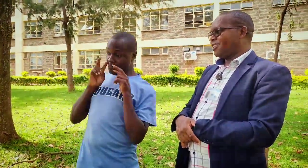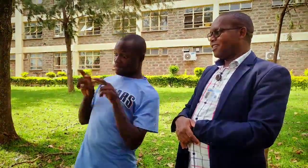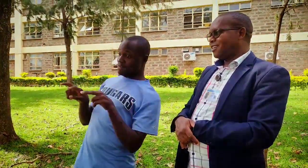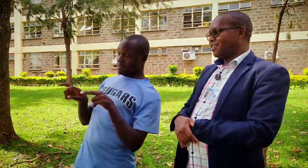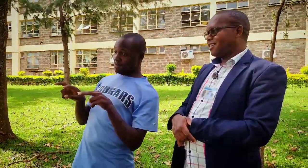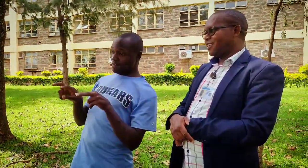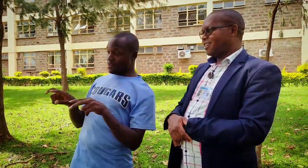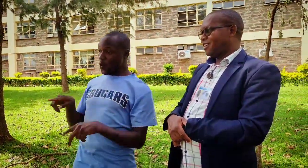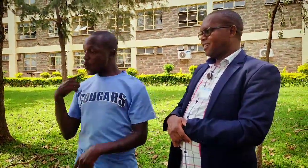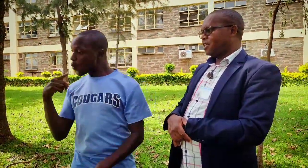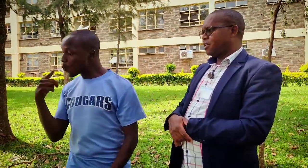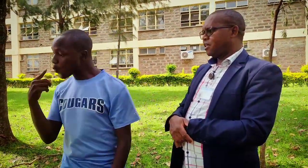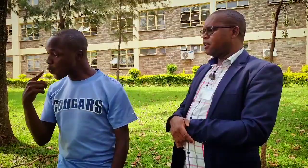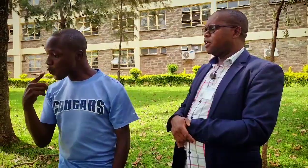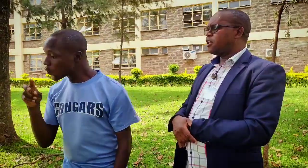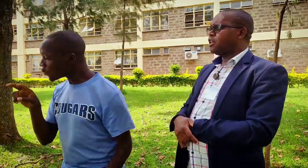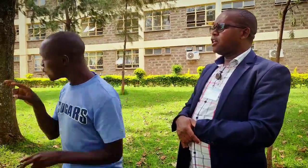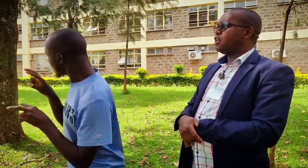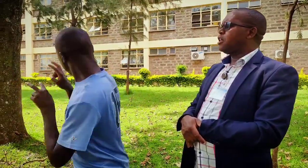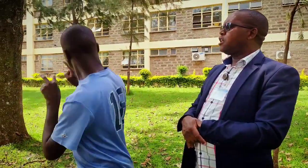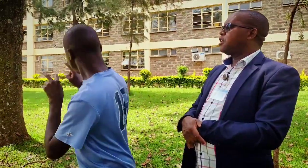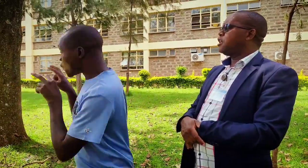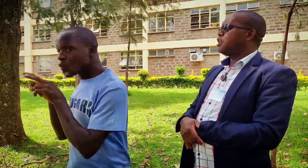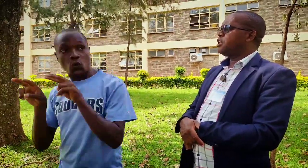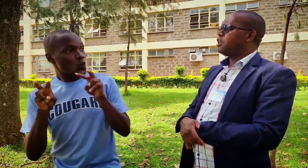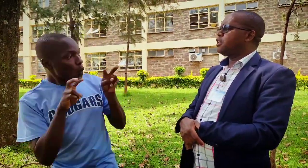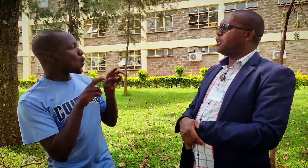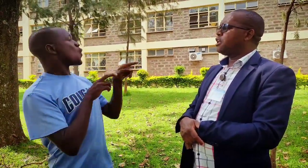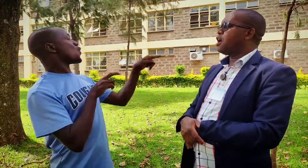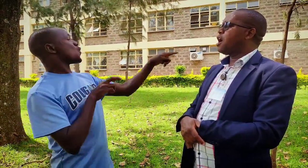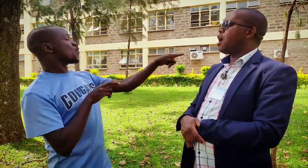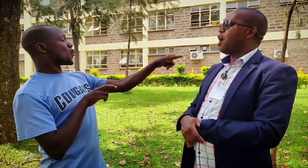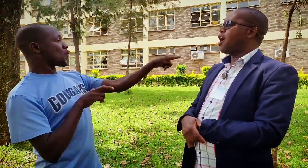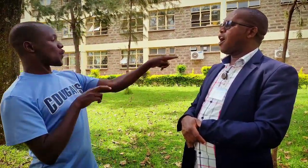will look back and check who is calling